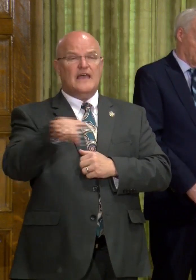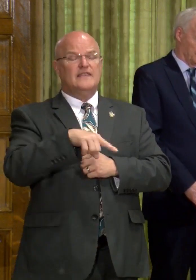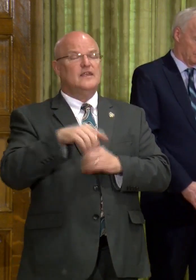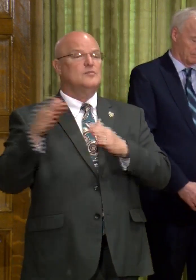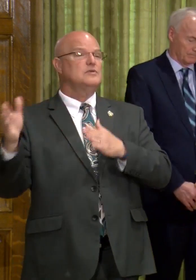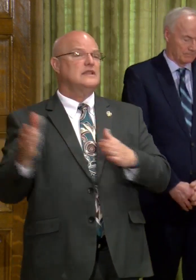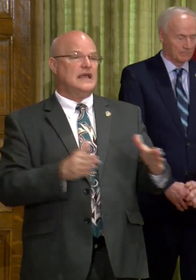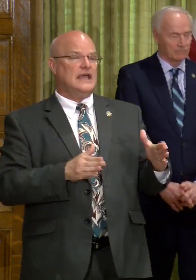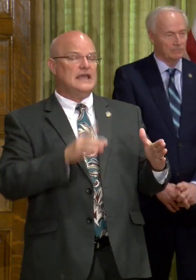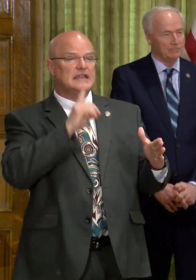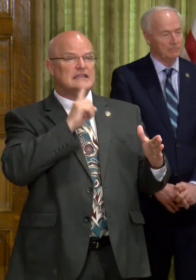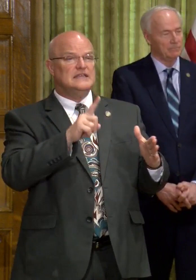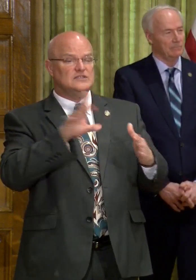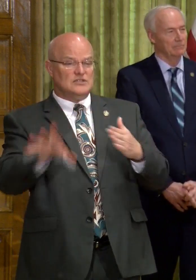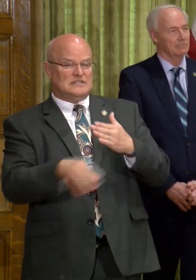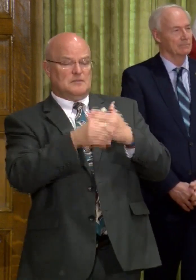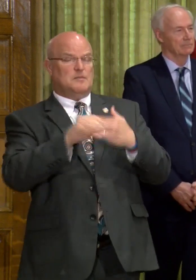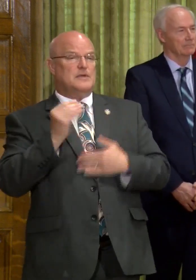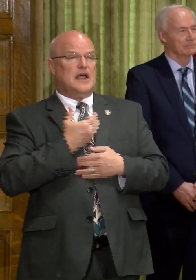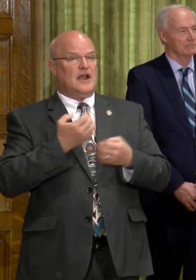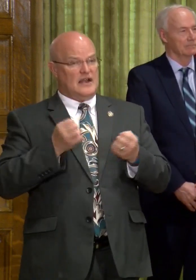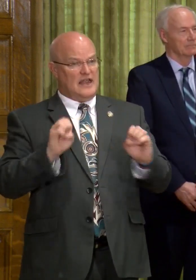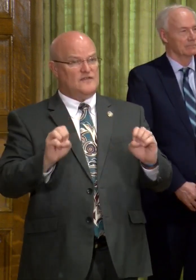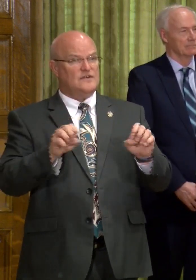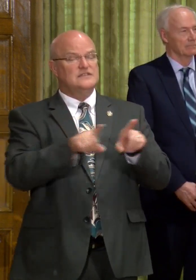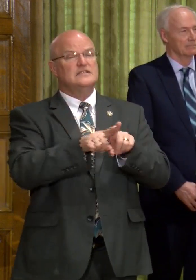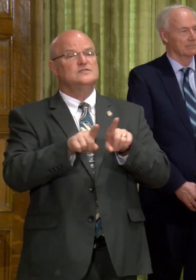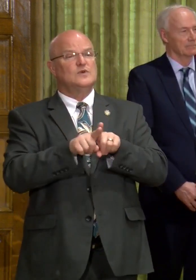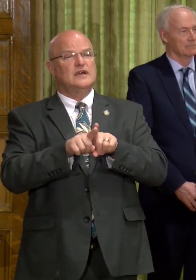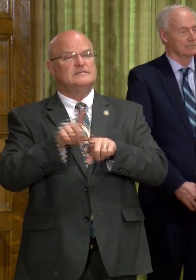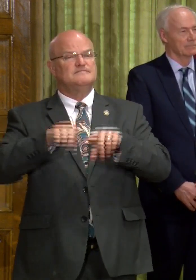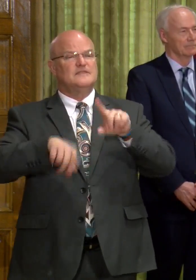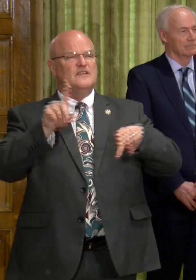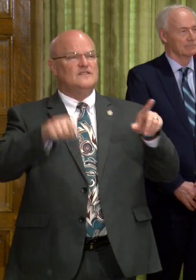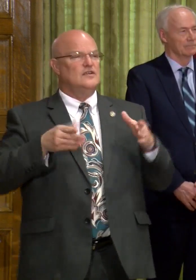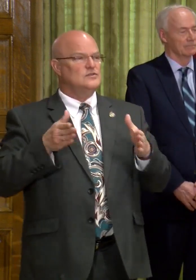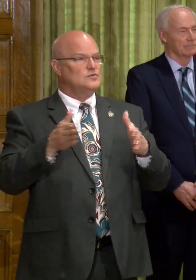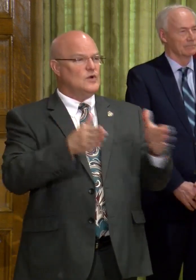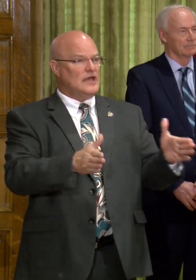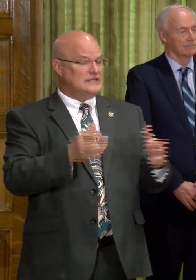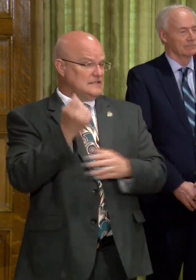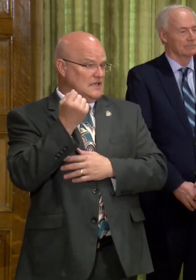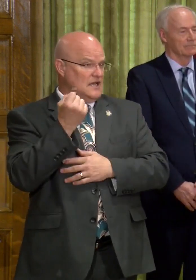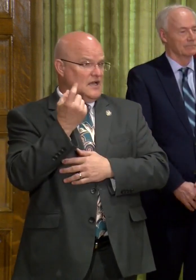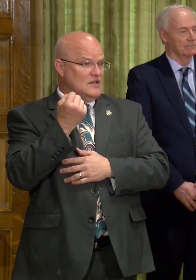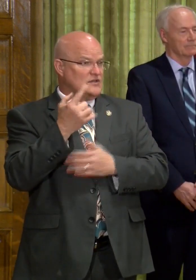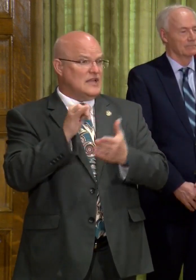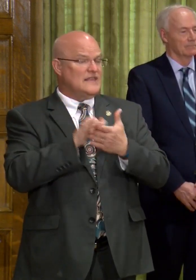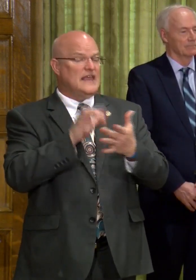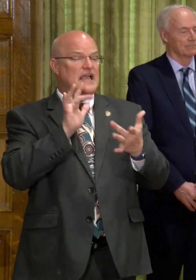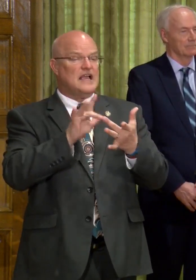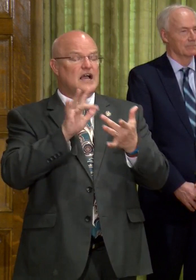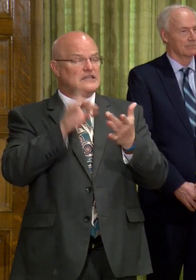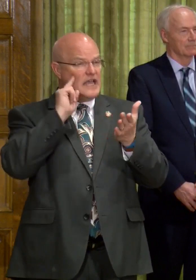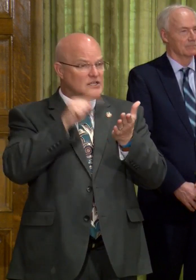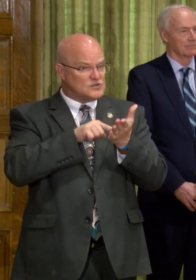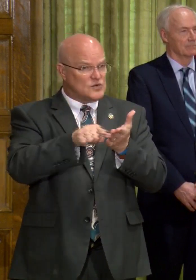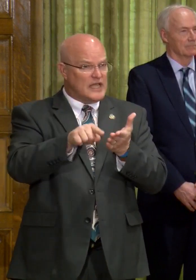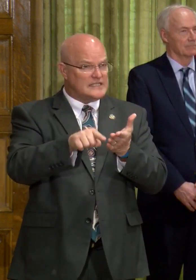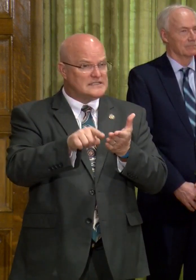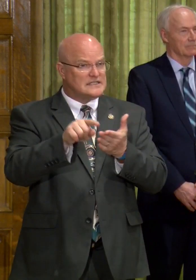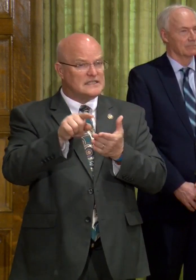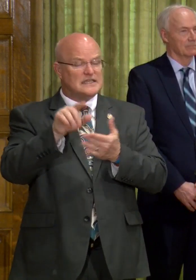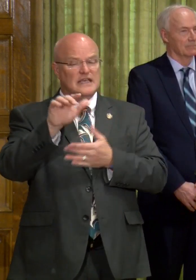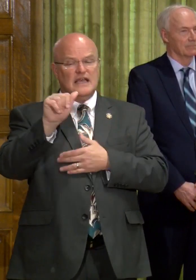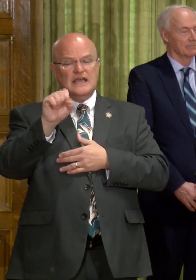intention is to, um, supplement our efforts as well in various ways, uh, understanding that contact tracing and